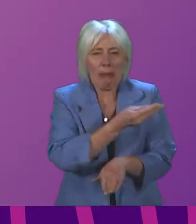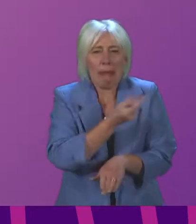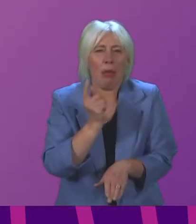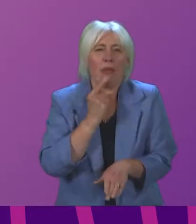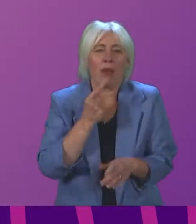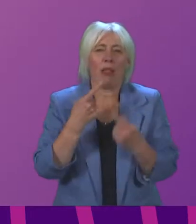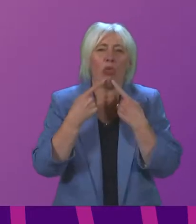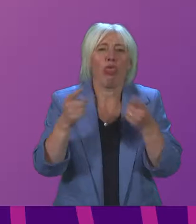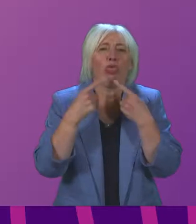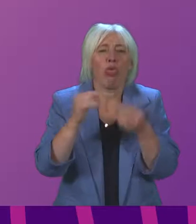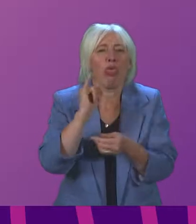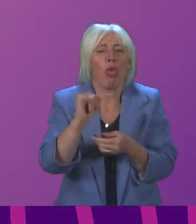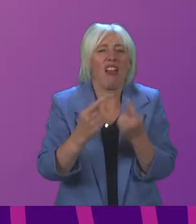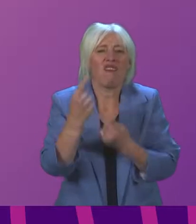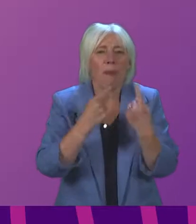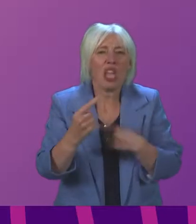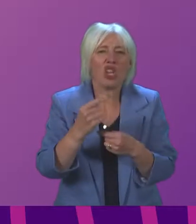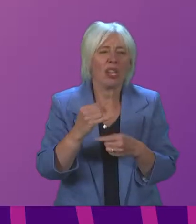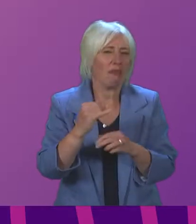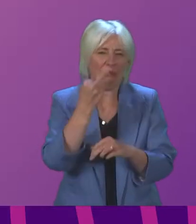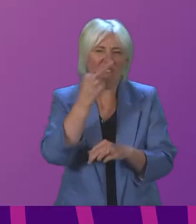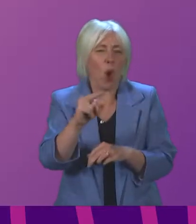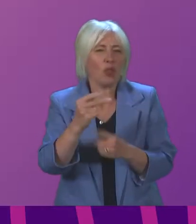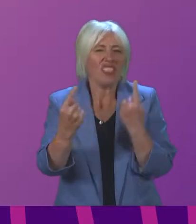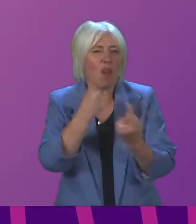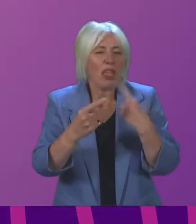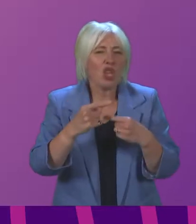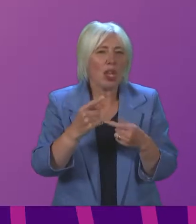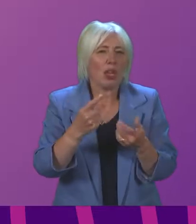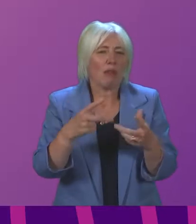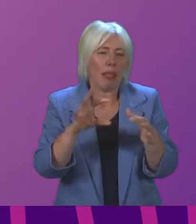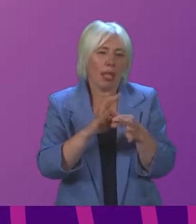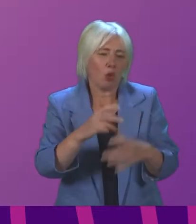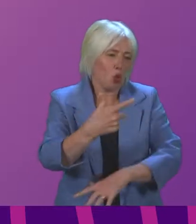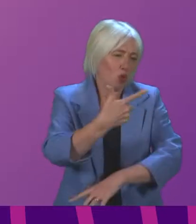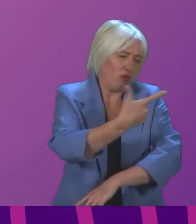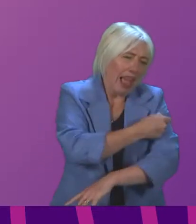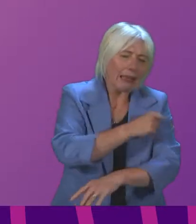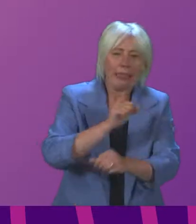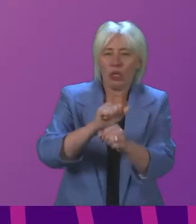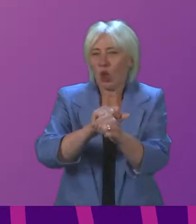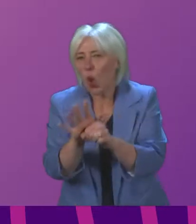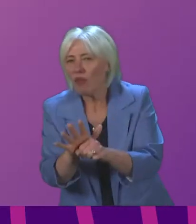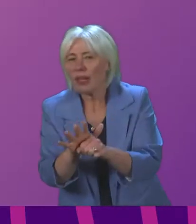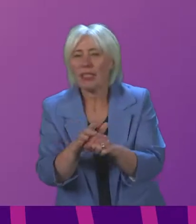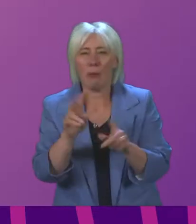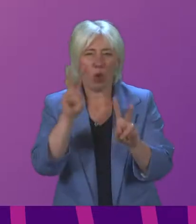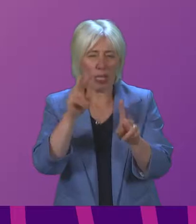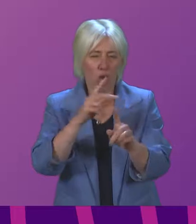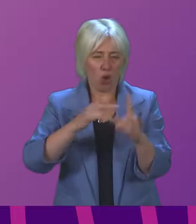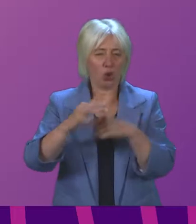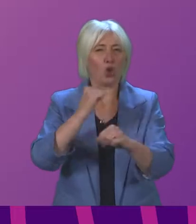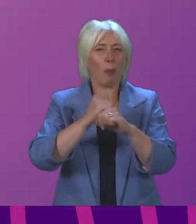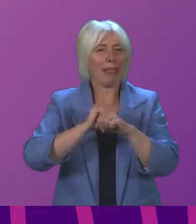spread misinformation and downright false statements about COVID and the vaccines. This is perhaps seen most clearly on social media,